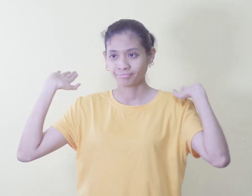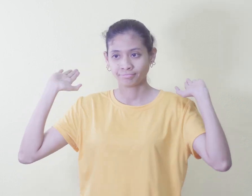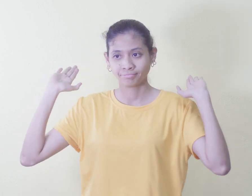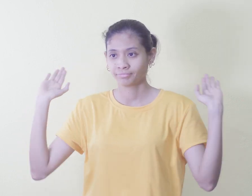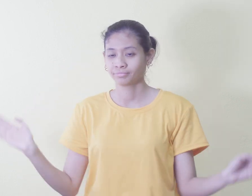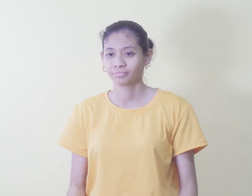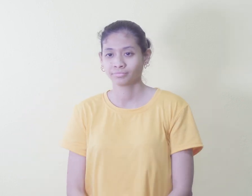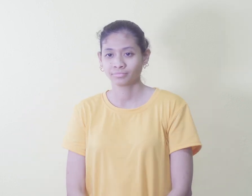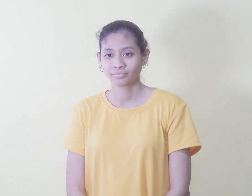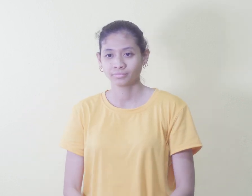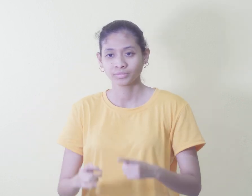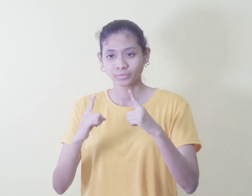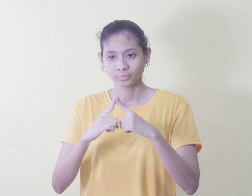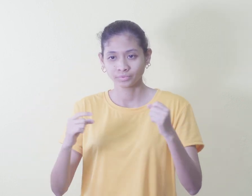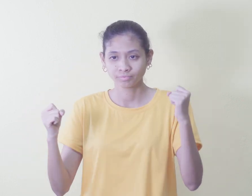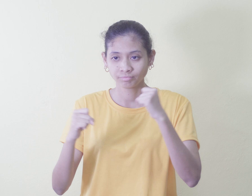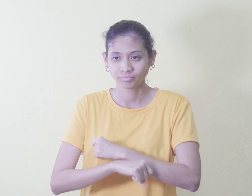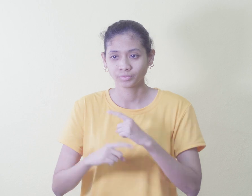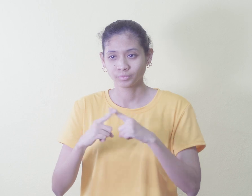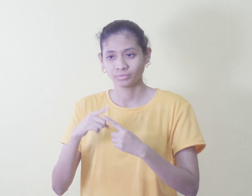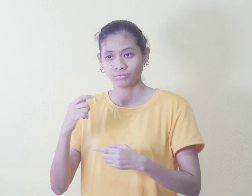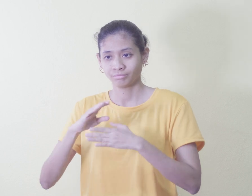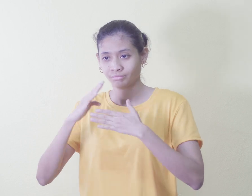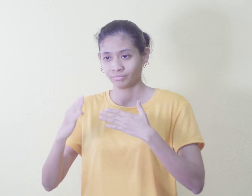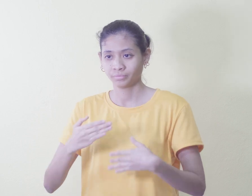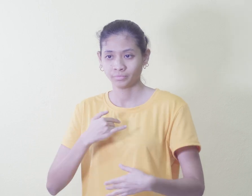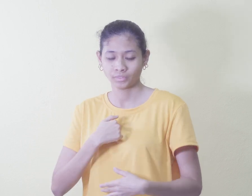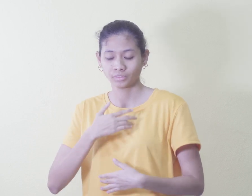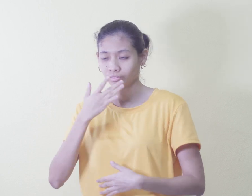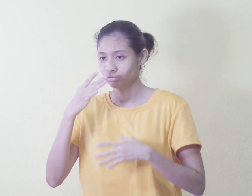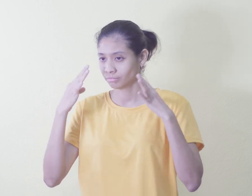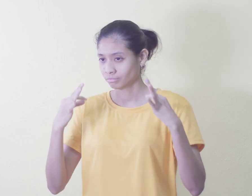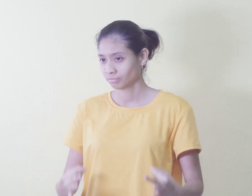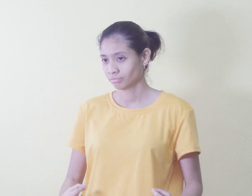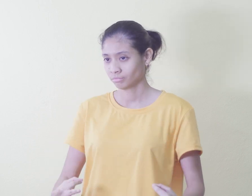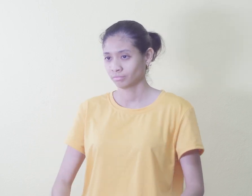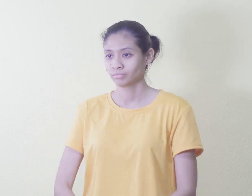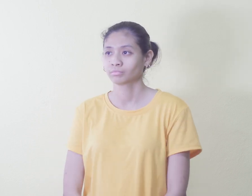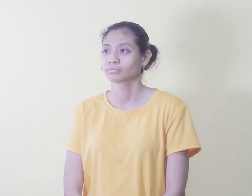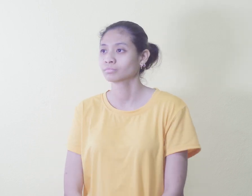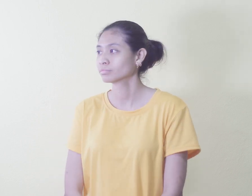up. To fight to the end is my decision. Don't Bye What!? you.